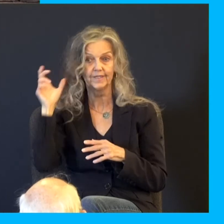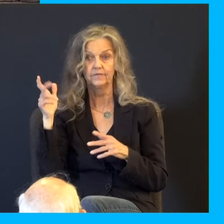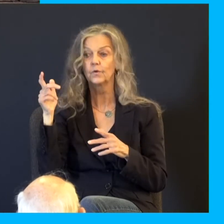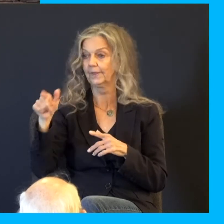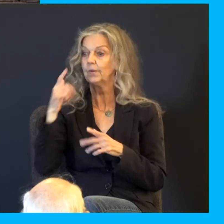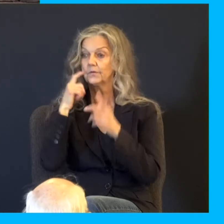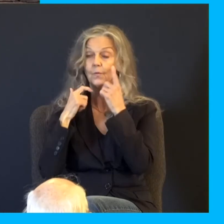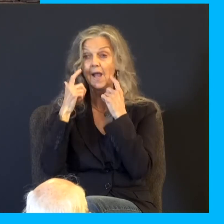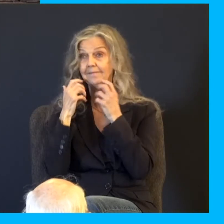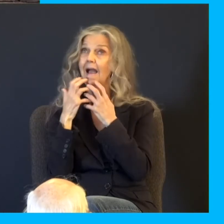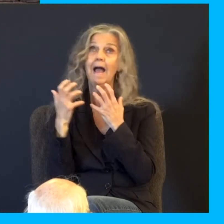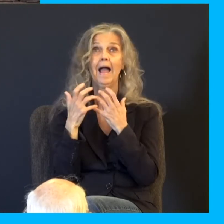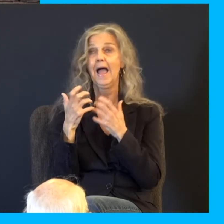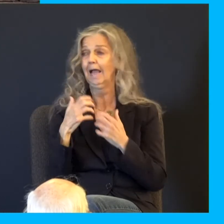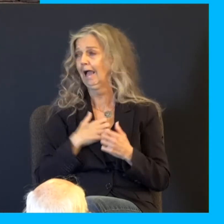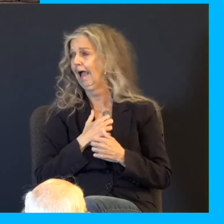enough that everybody went, wow man, he's really crying, isn't he?